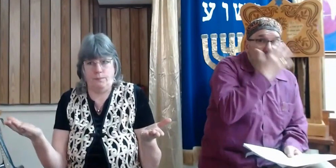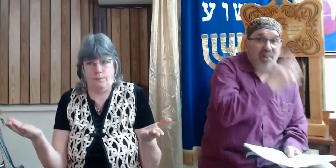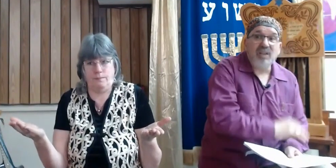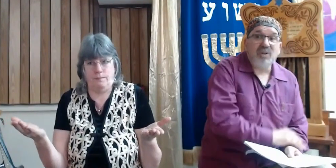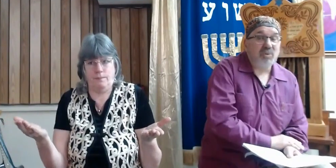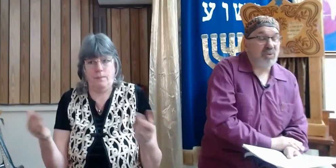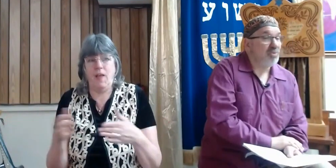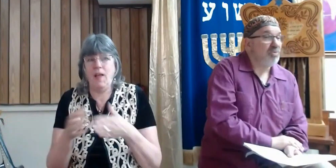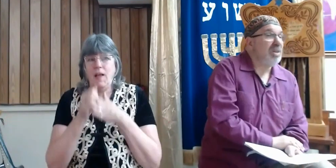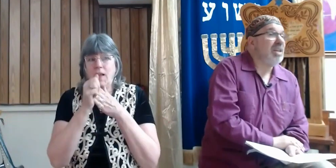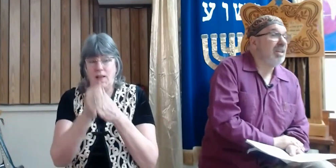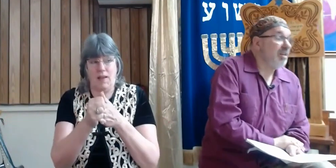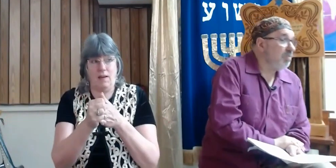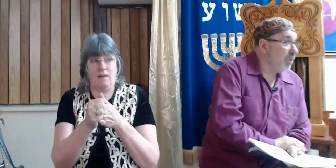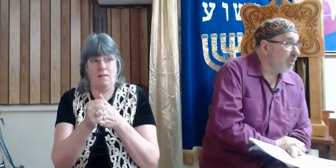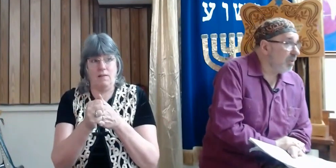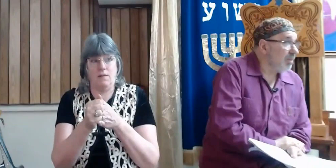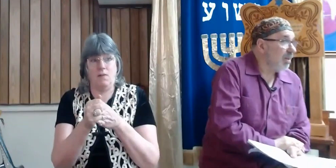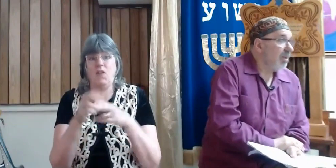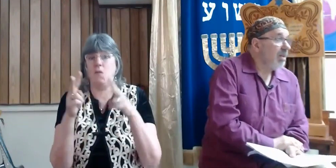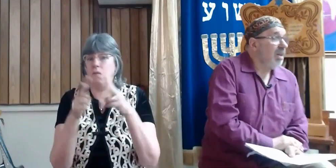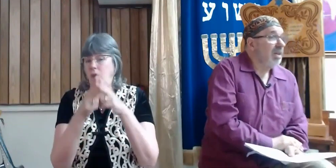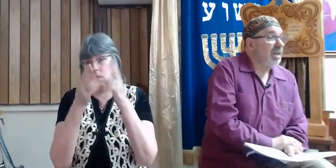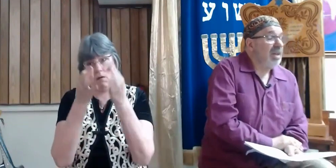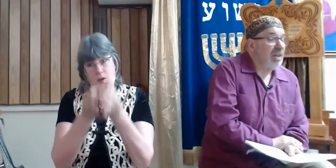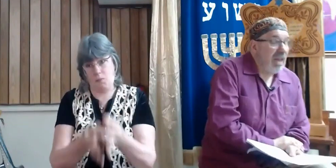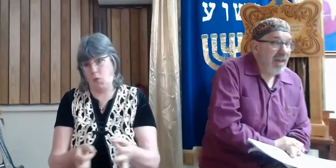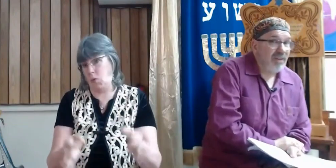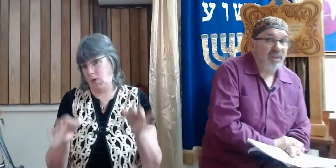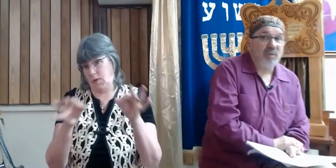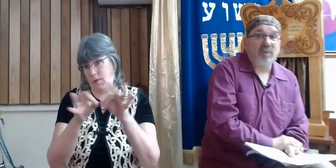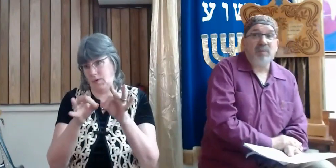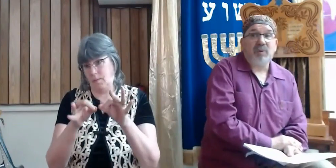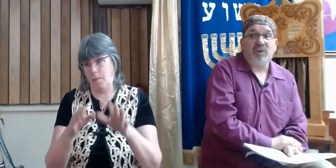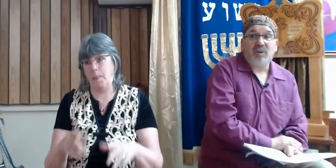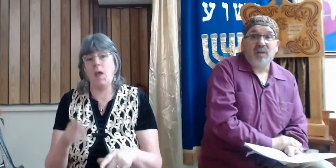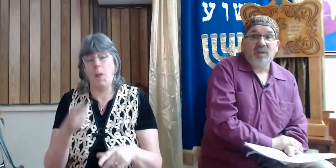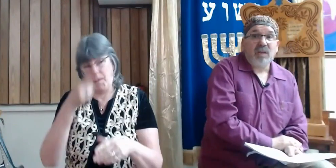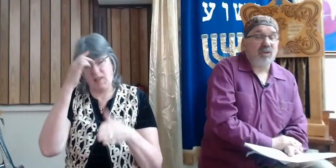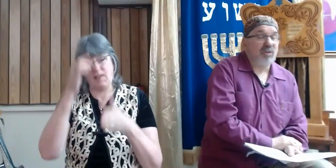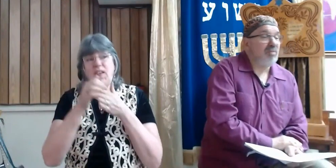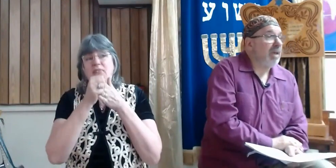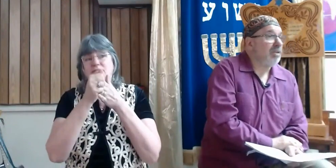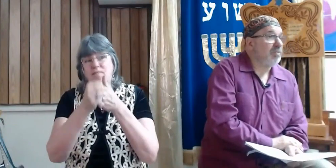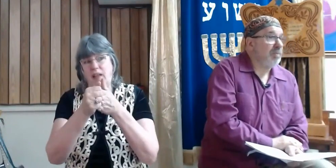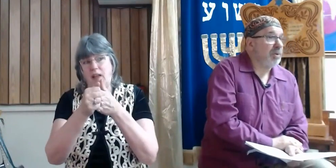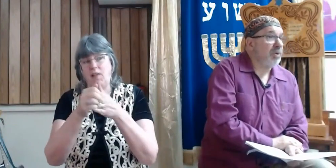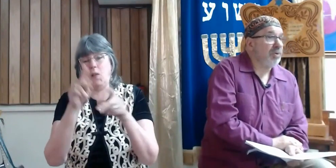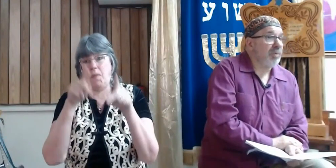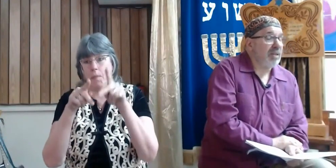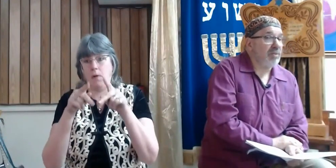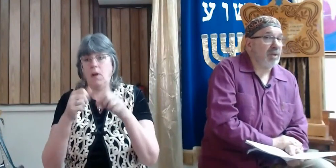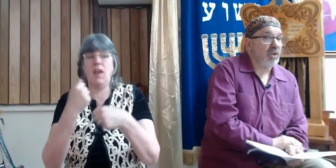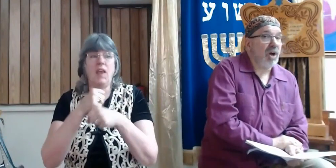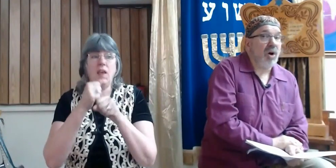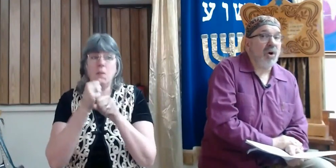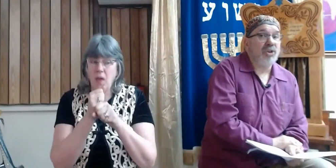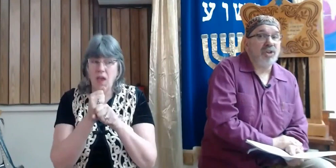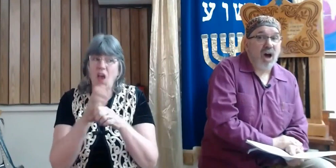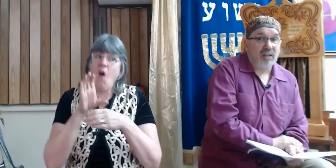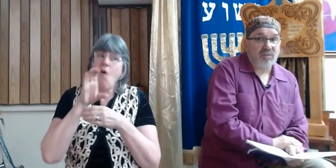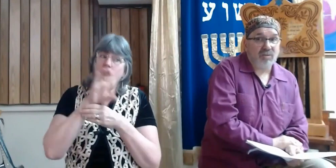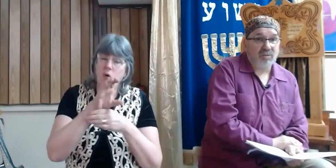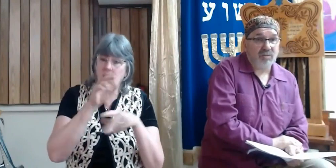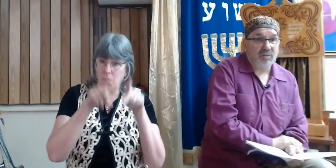So the leader was really important. He led the people. He could make the people go the right direction